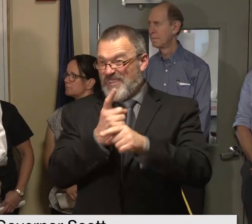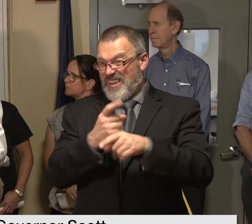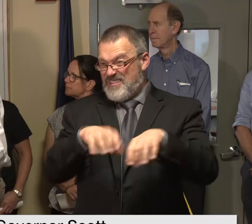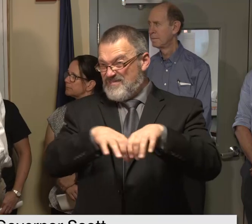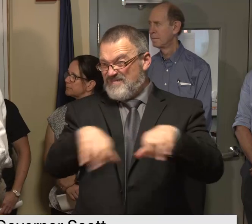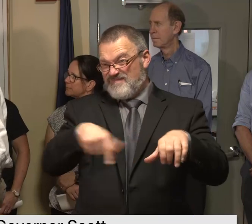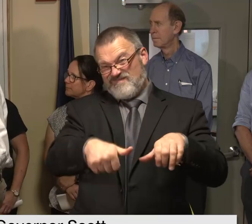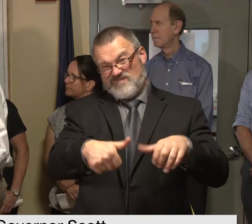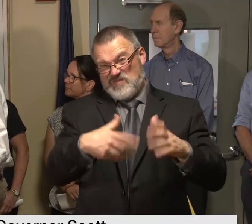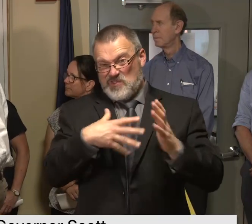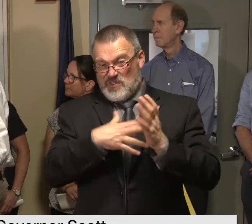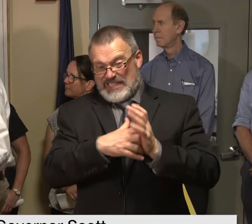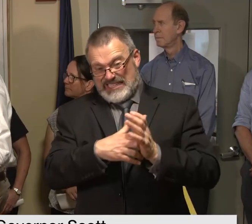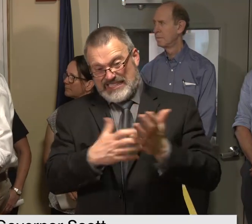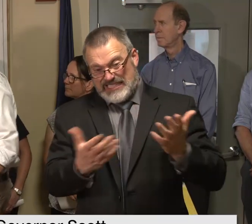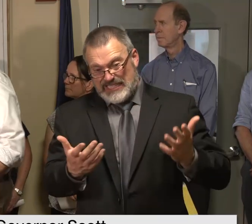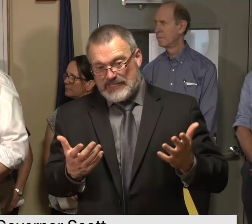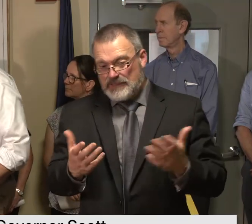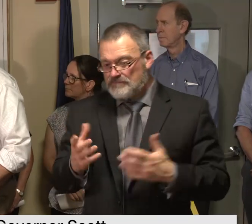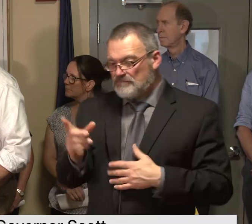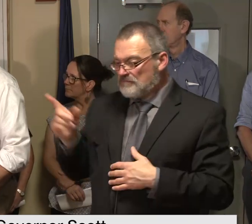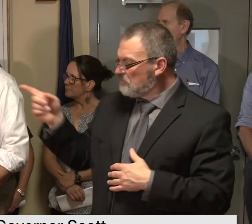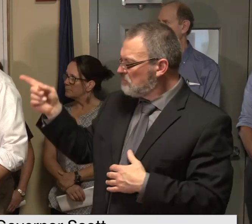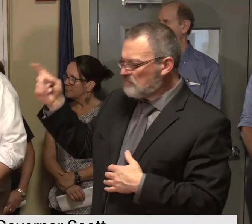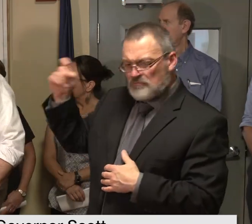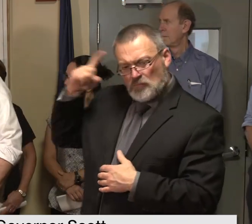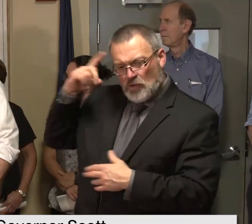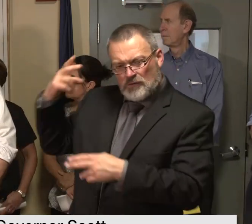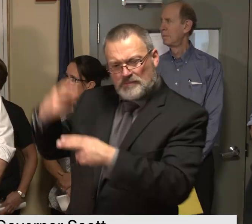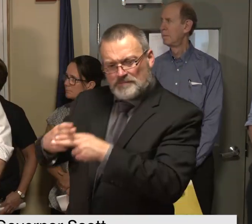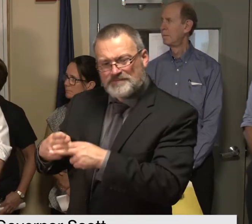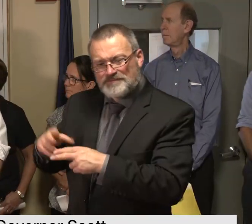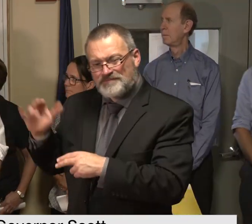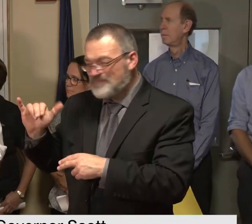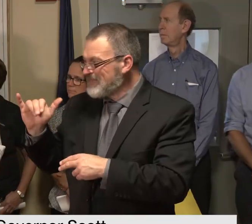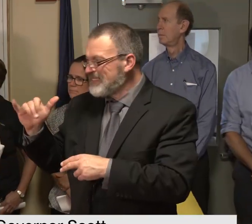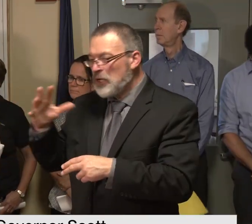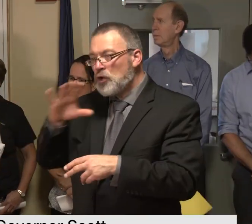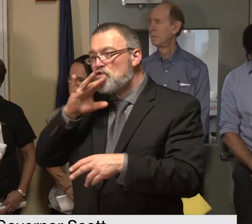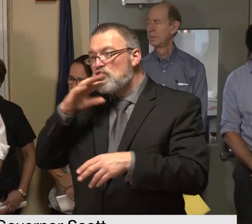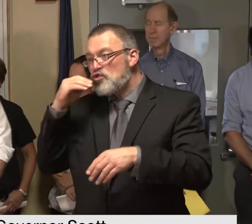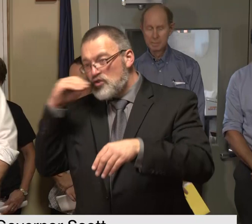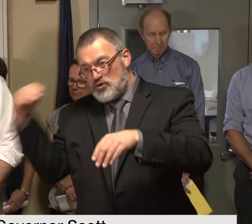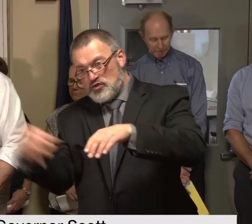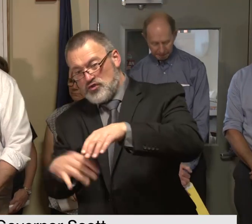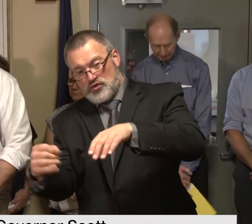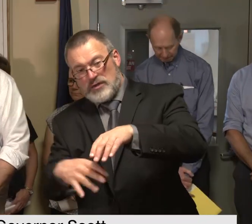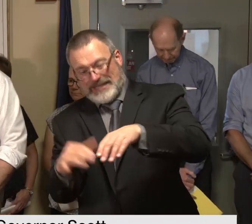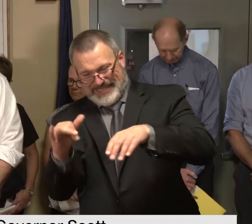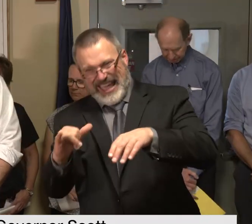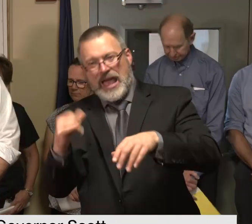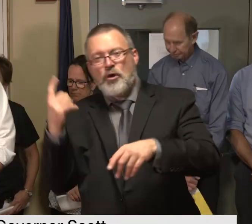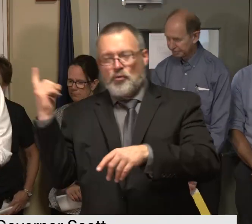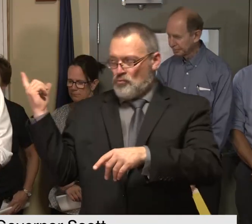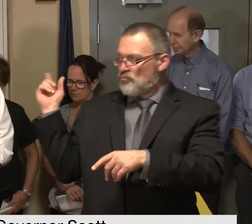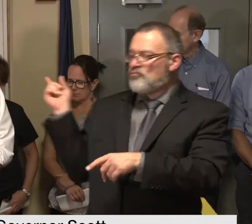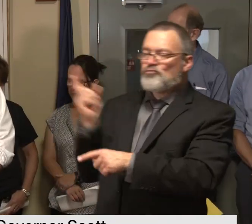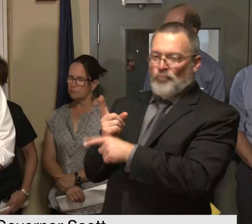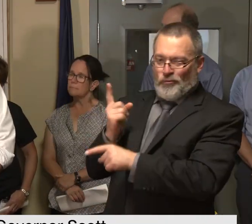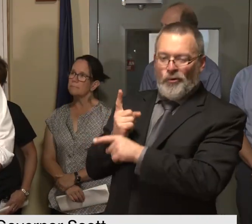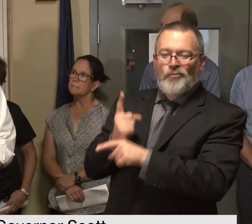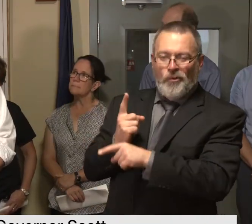about the debris removal from last year and inspecting every single one to make sure that yes so